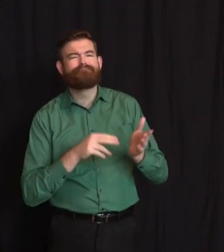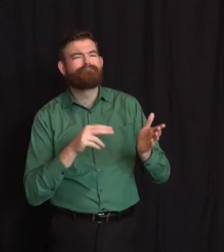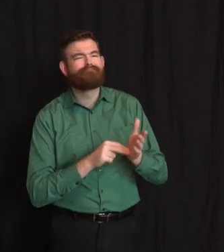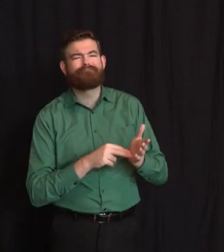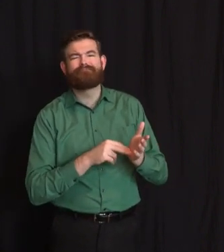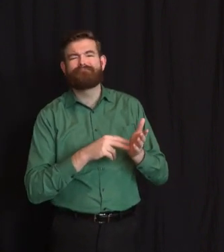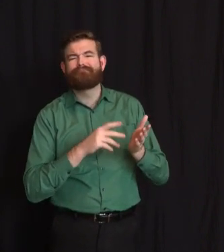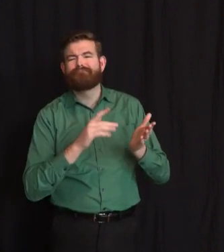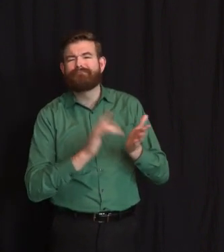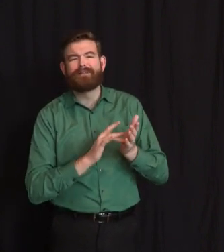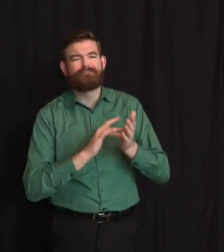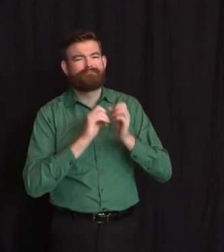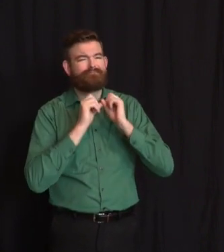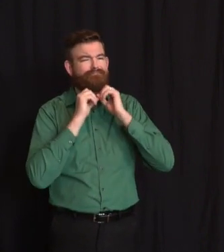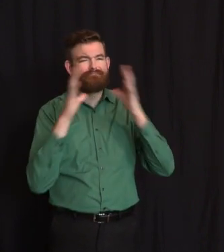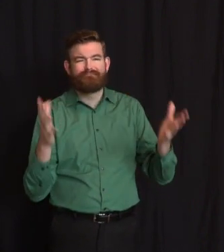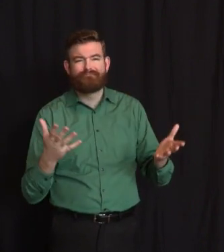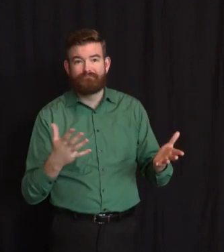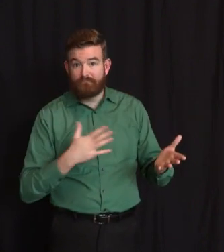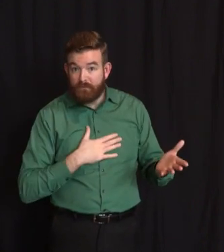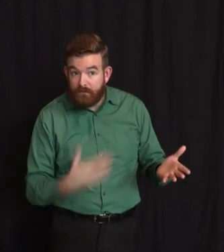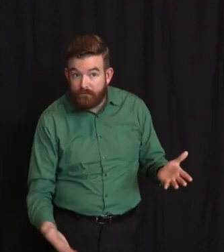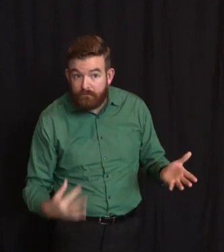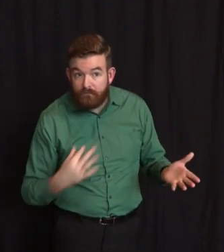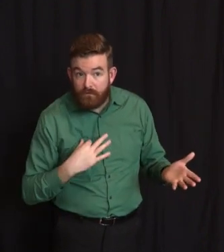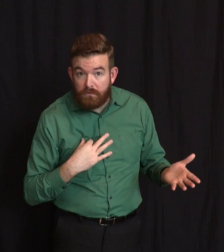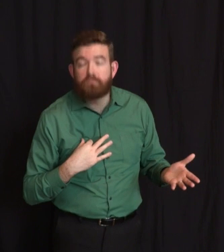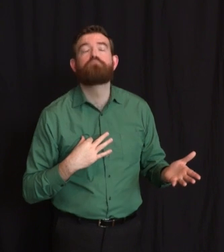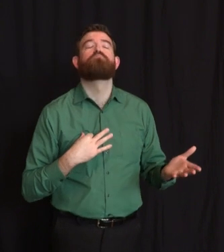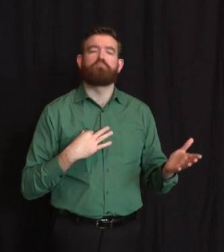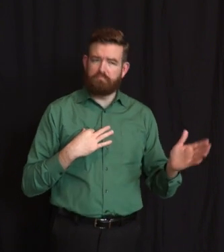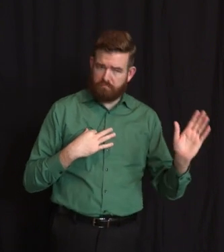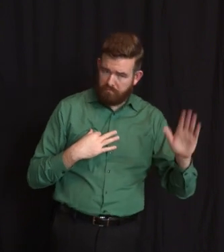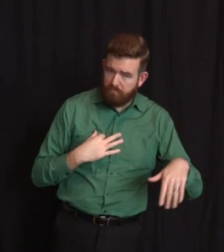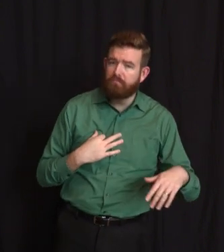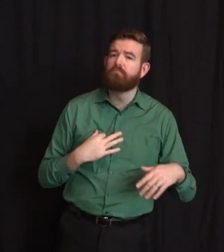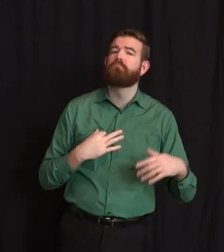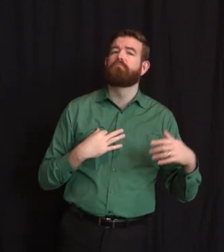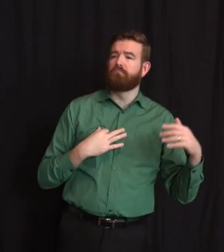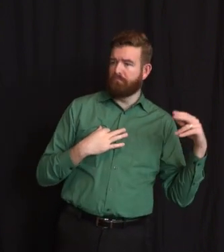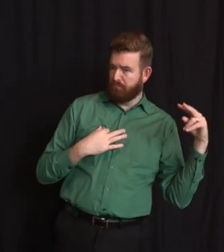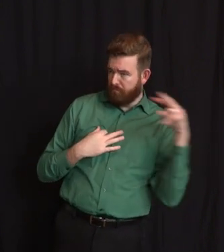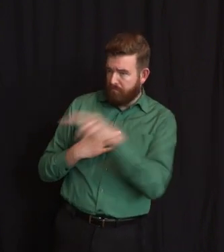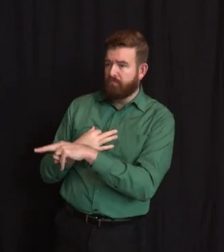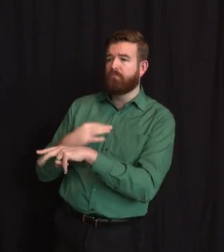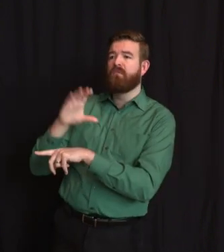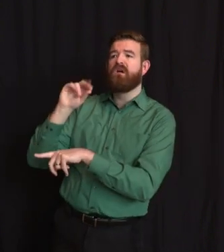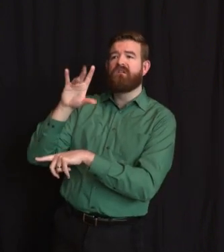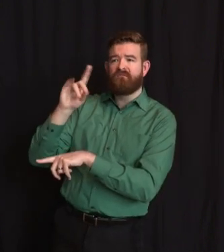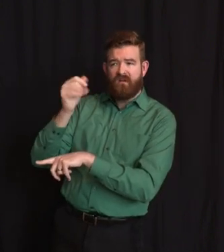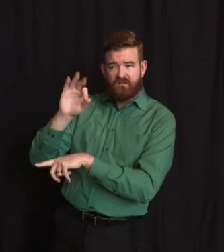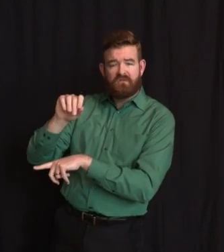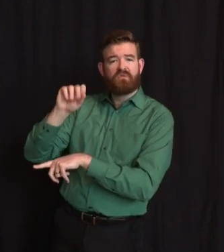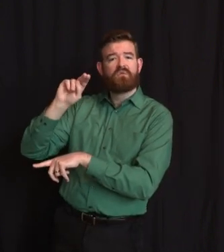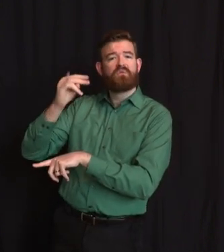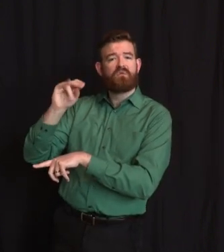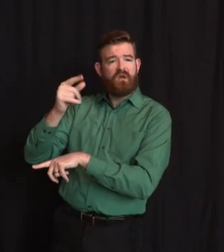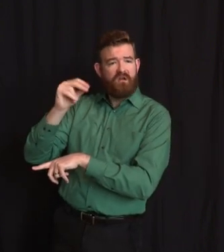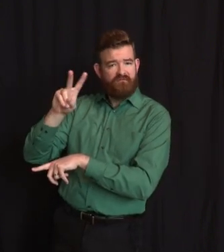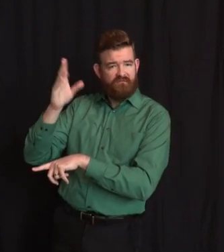Simply go to COVID-19.NJ.gov slash help and click on volunteer in your community. Our